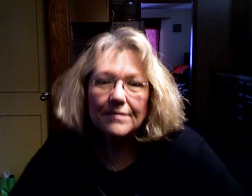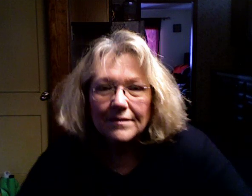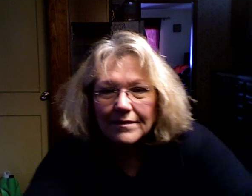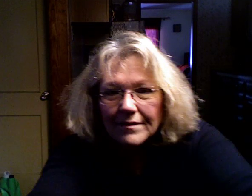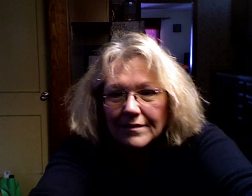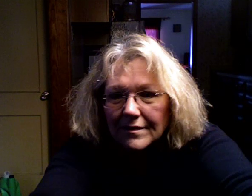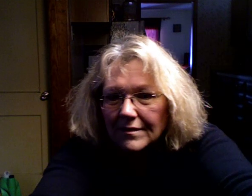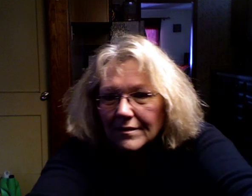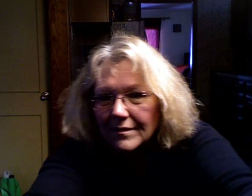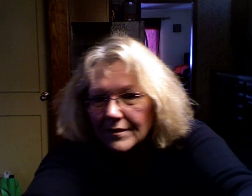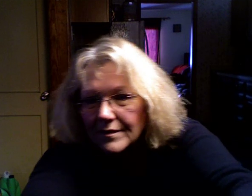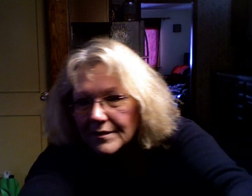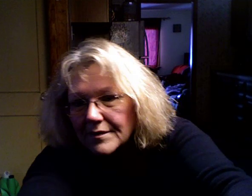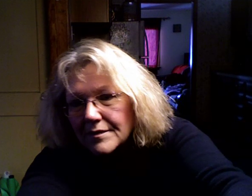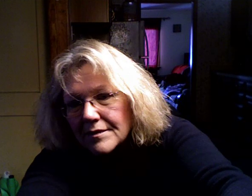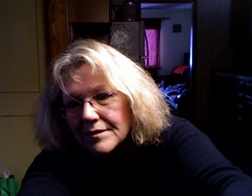Oh, my God.